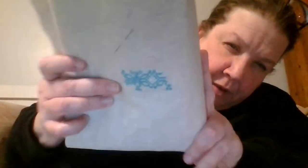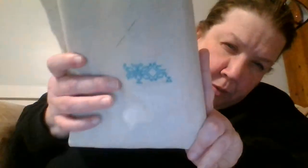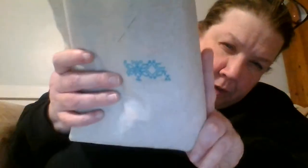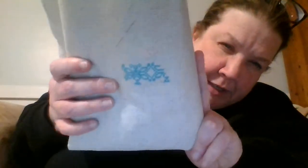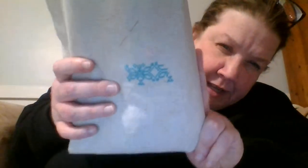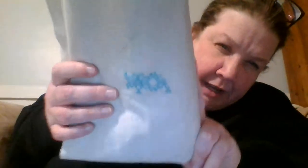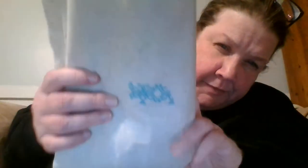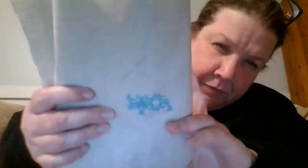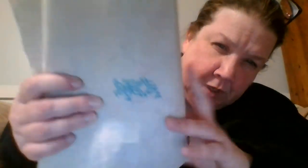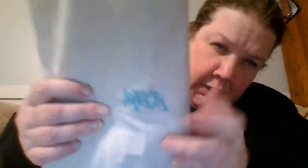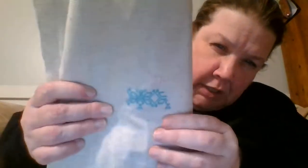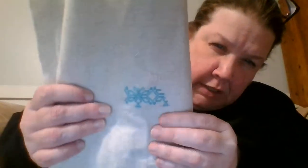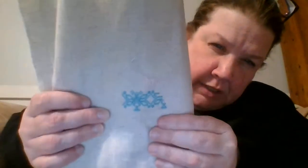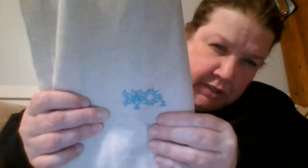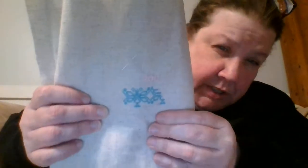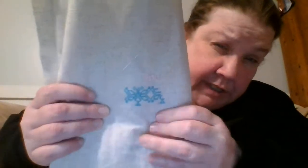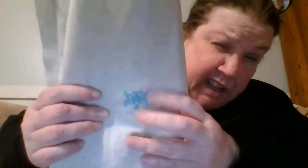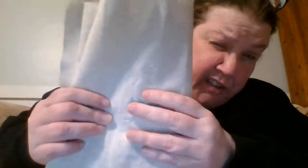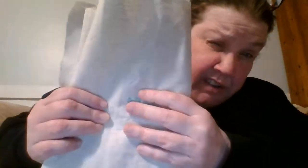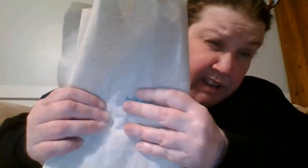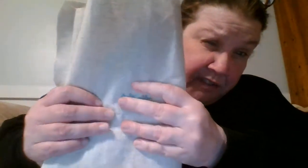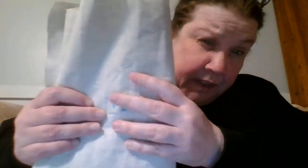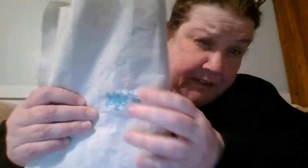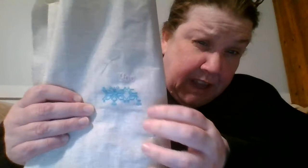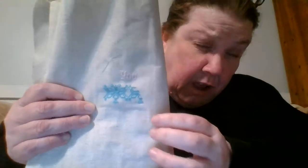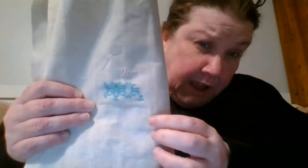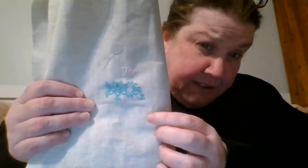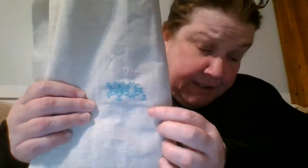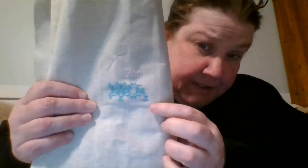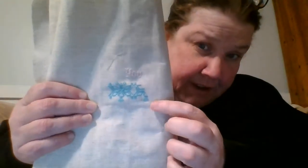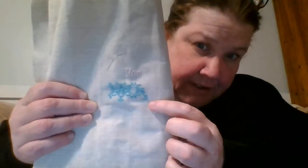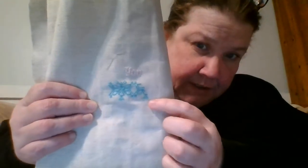February sale and it is just a self self love sale on on